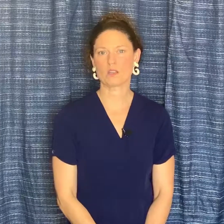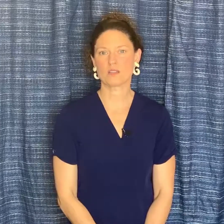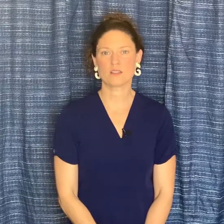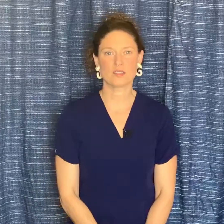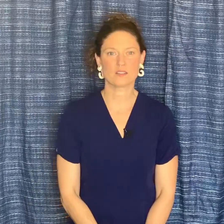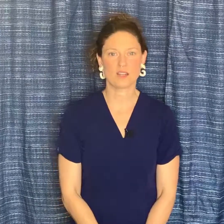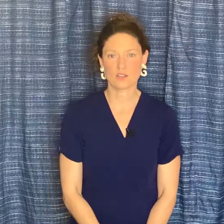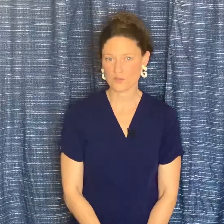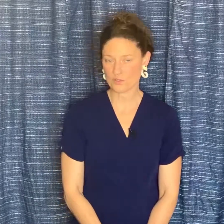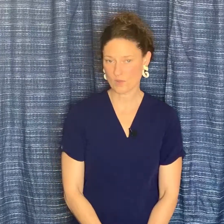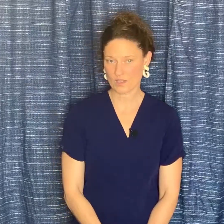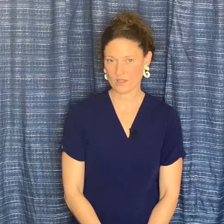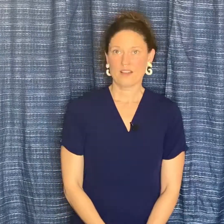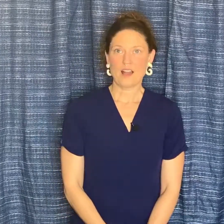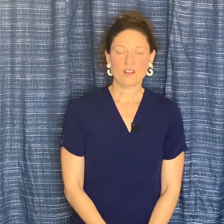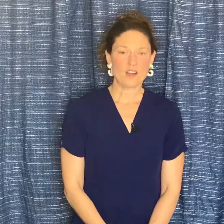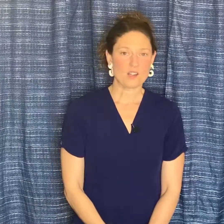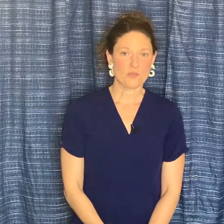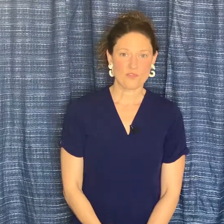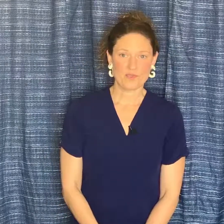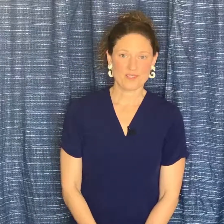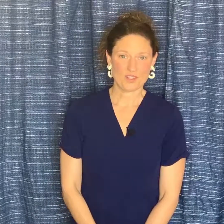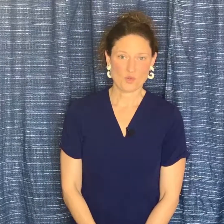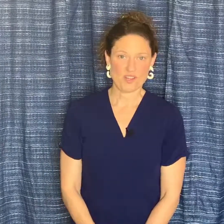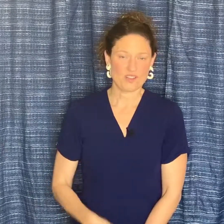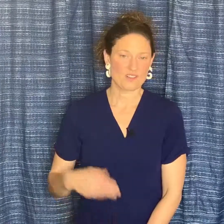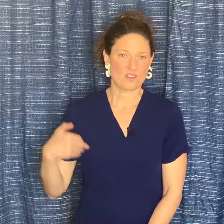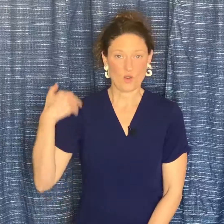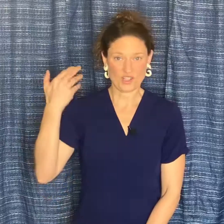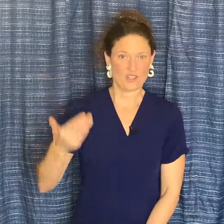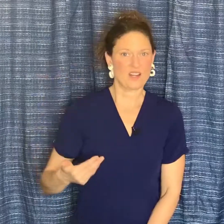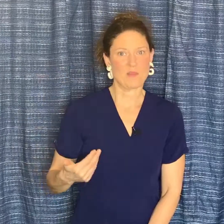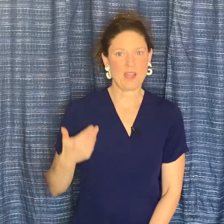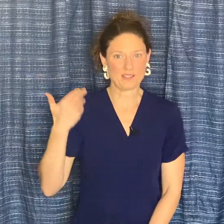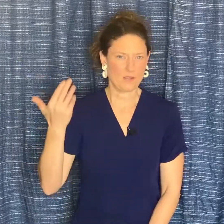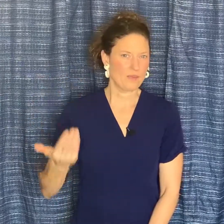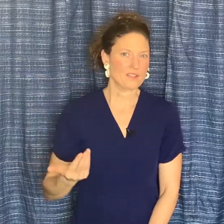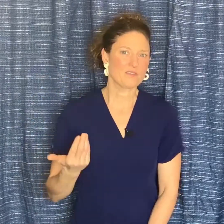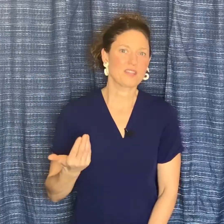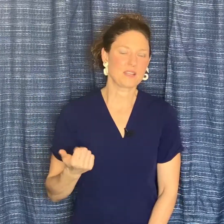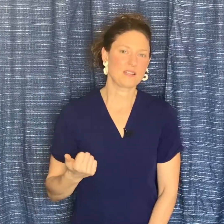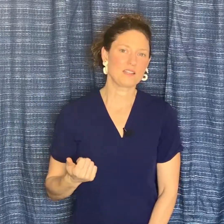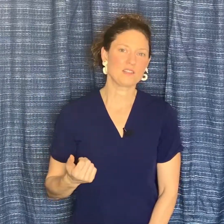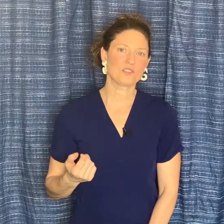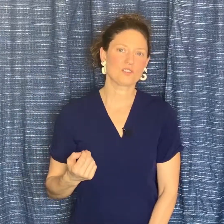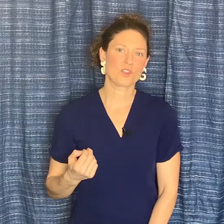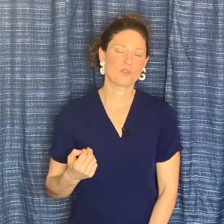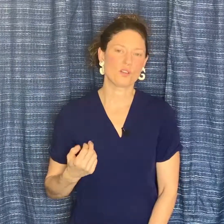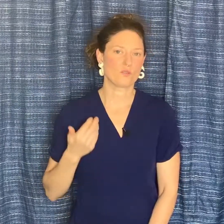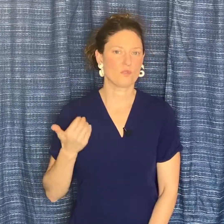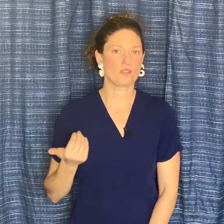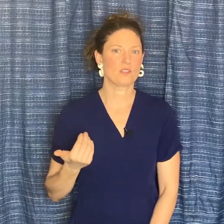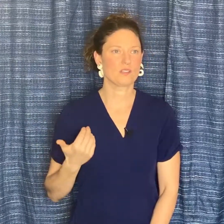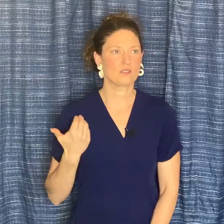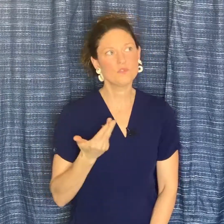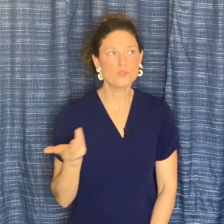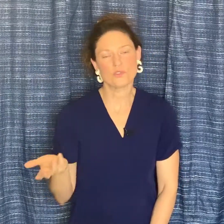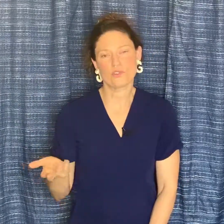than I used to be. How can I improve my situation is a question that I'm asking myself daily so I don't really use the